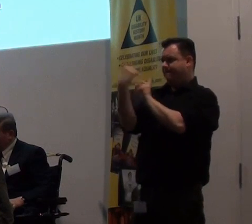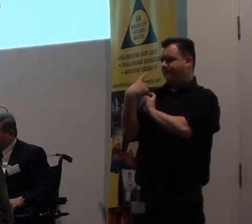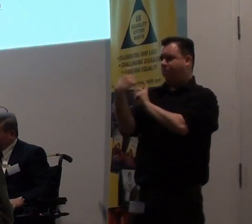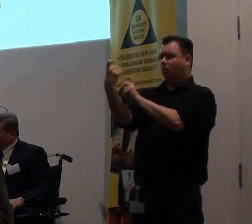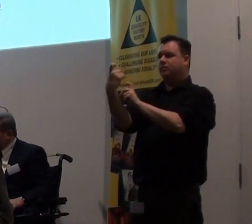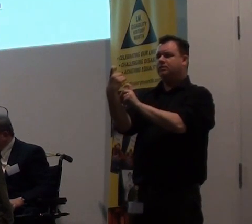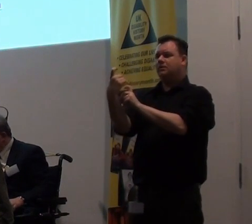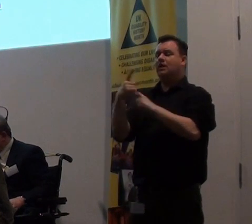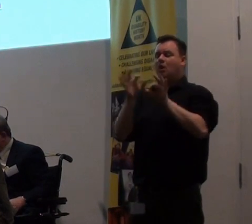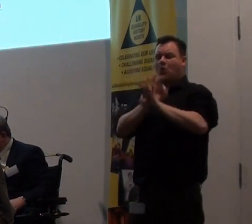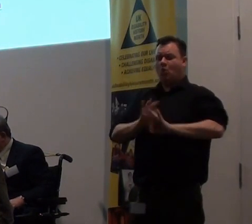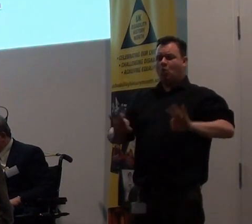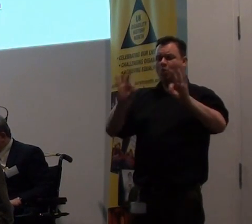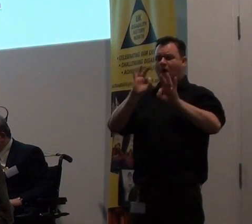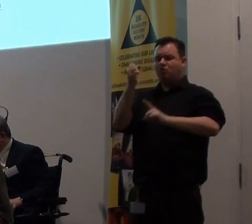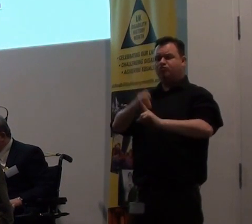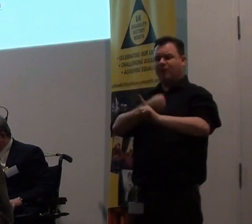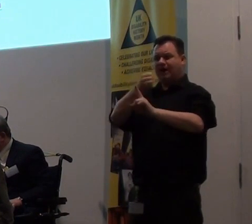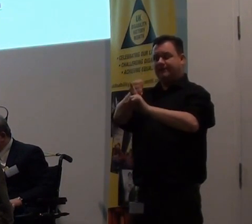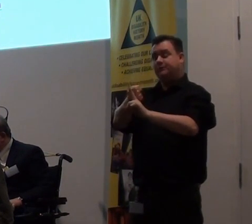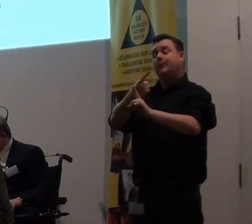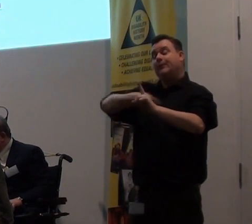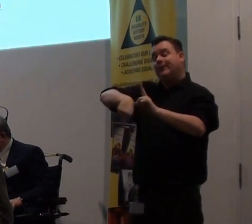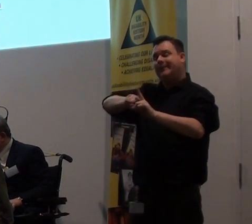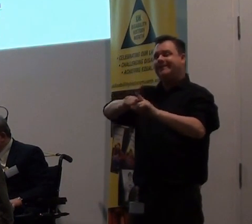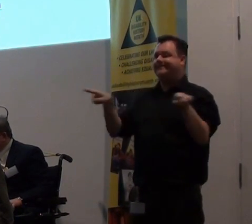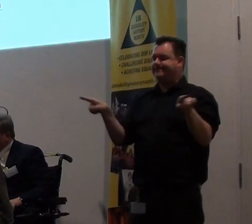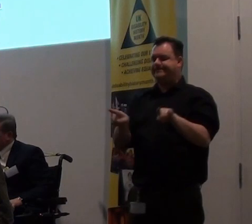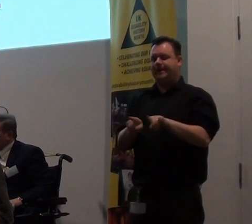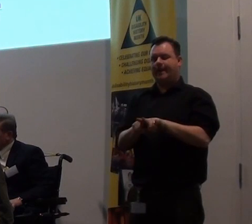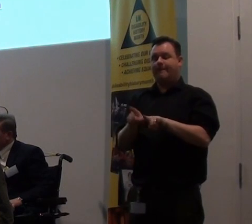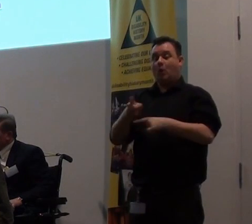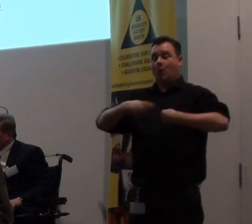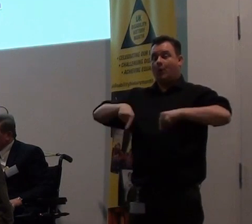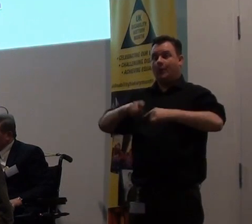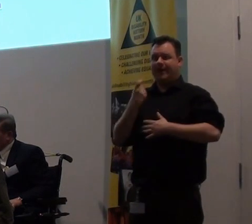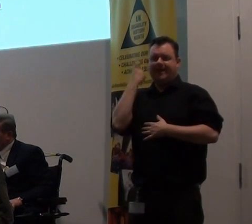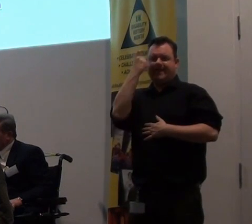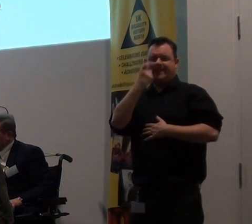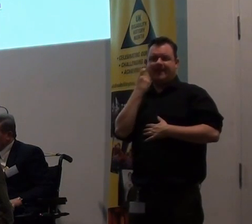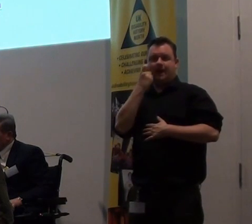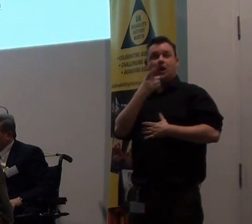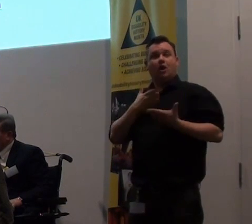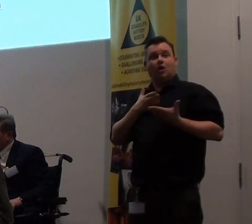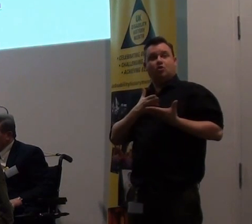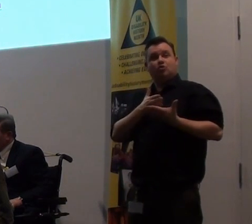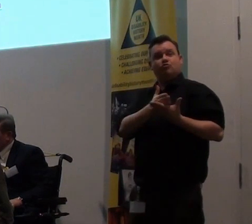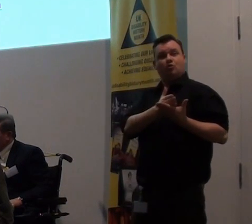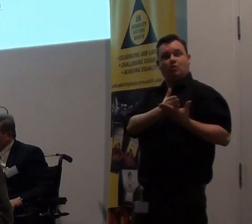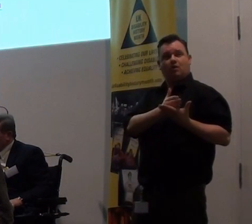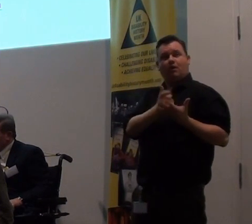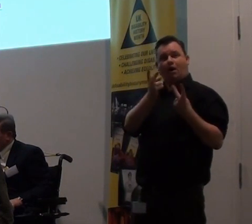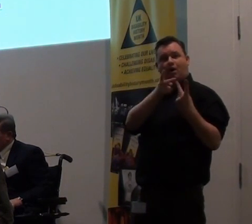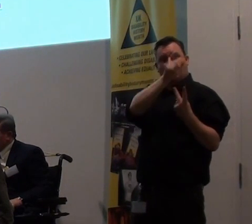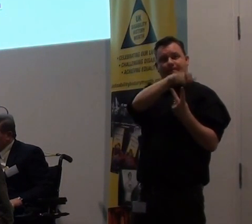In Quiet Riot, this is what we do, we think, and through the conduit of others, we voice that thinking.